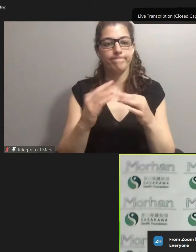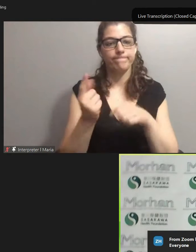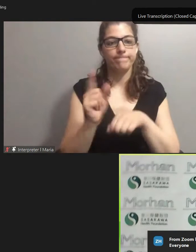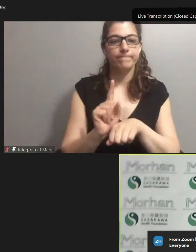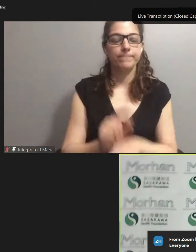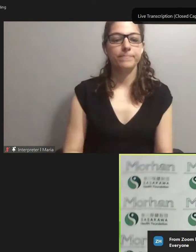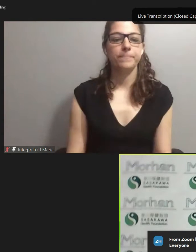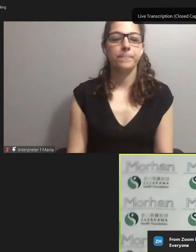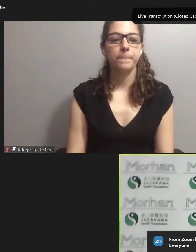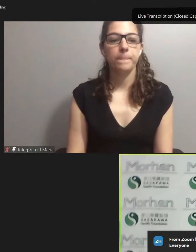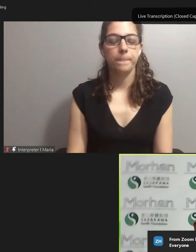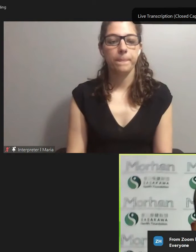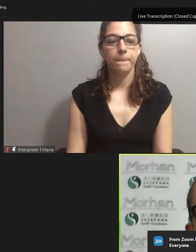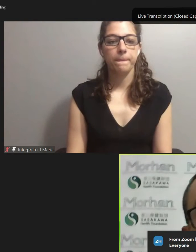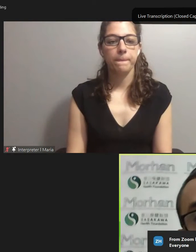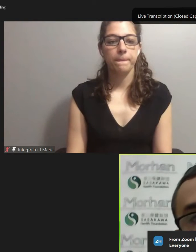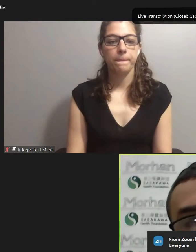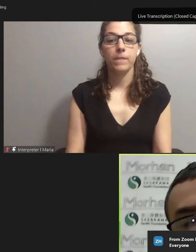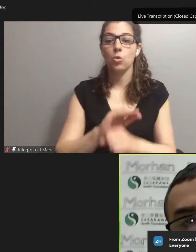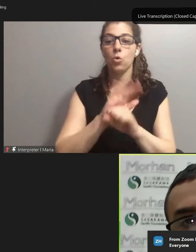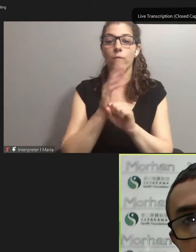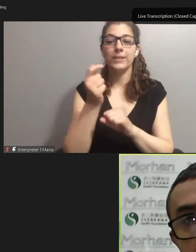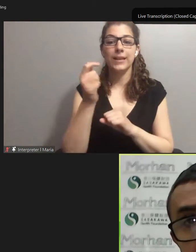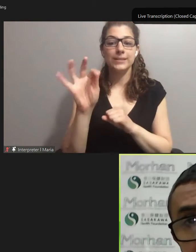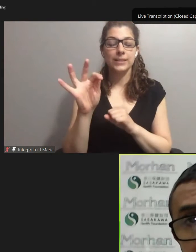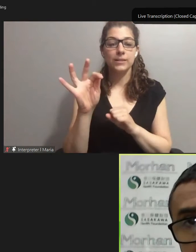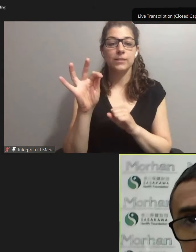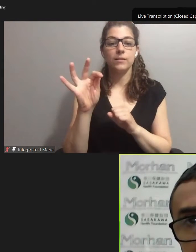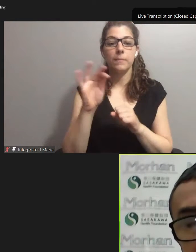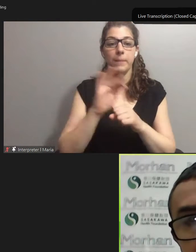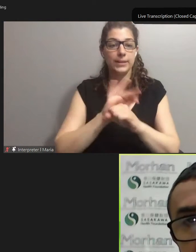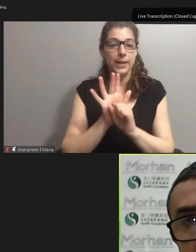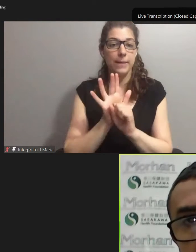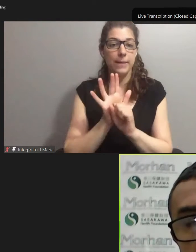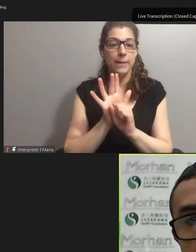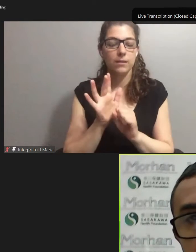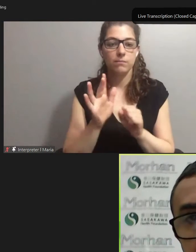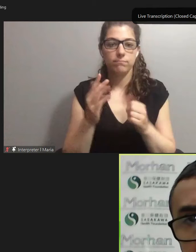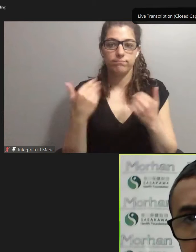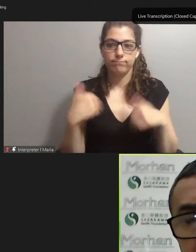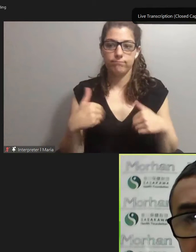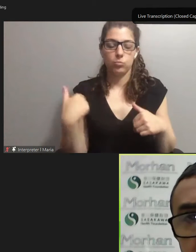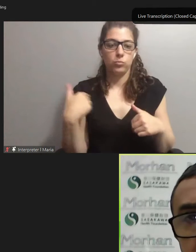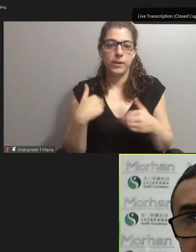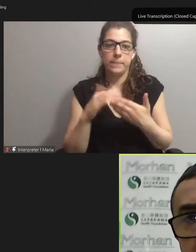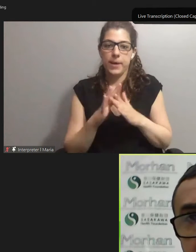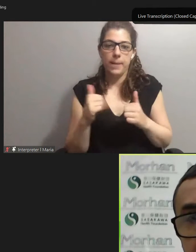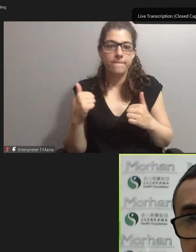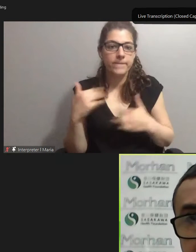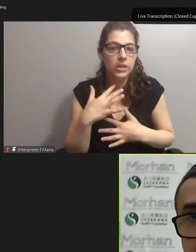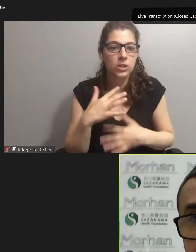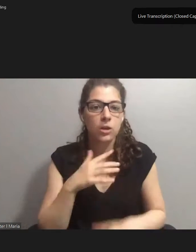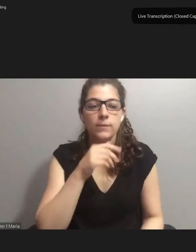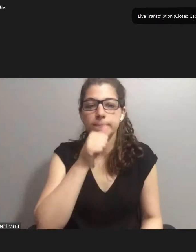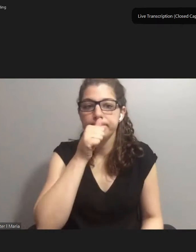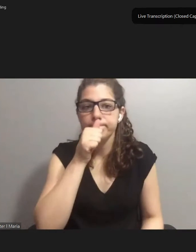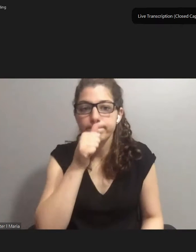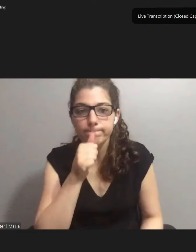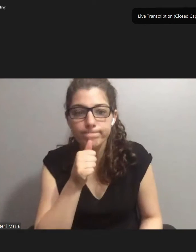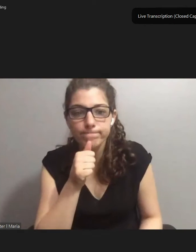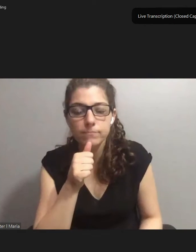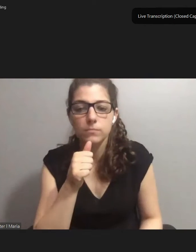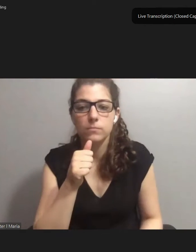The COVID-19 pandemic brought us fear, anguish, uncertainty,